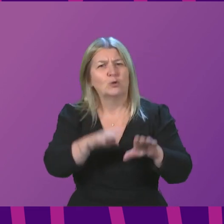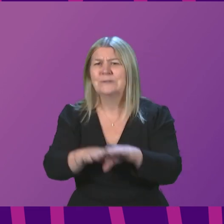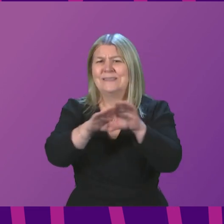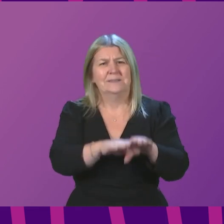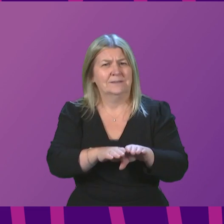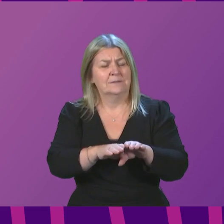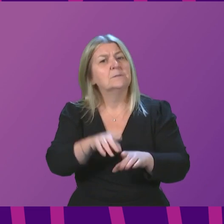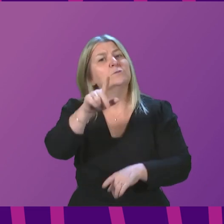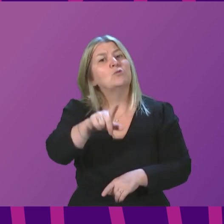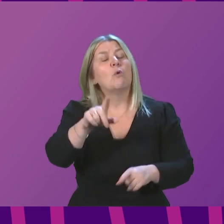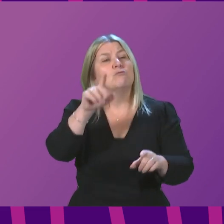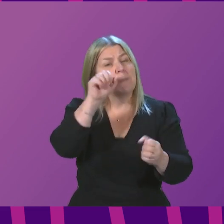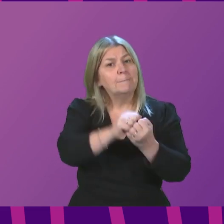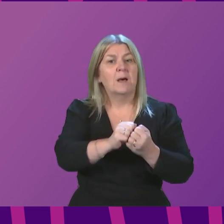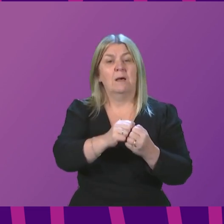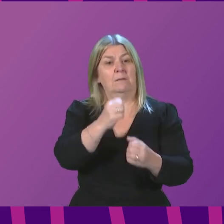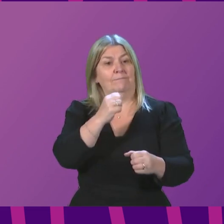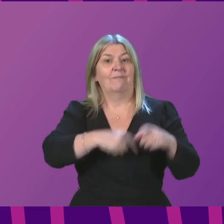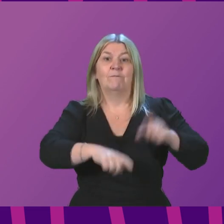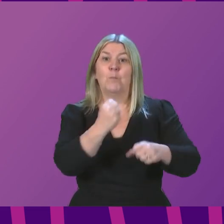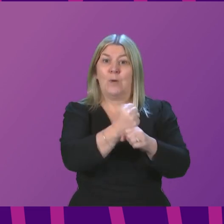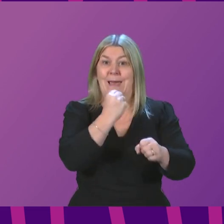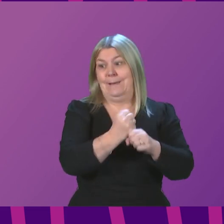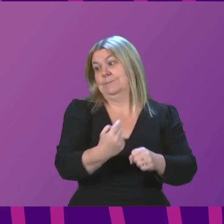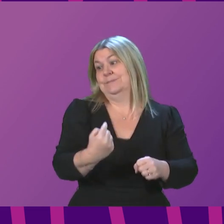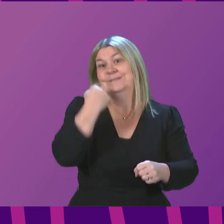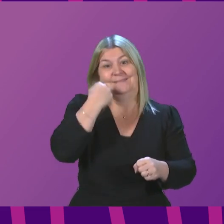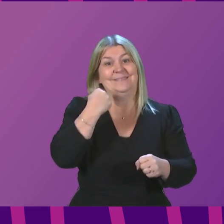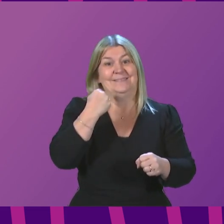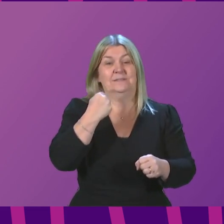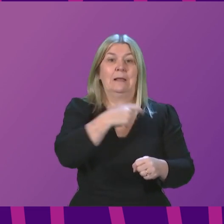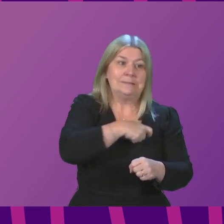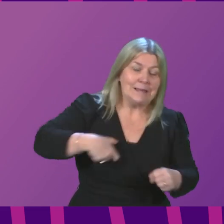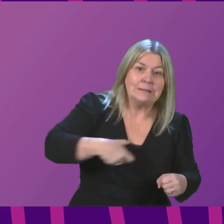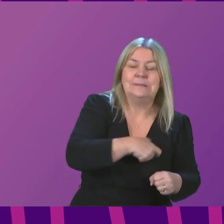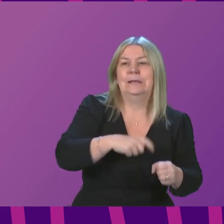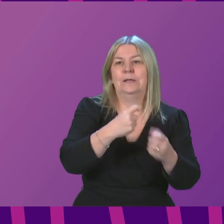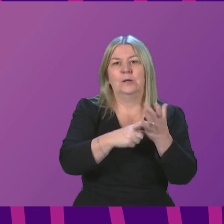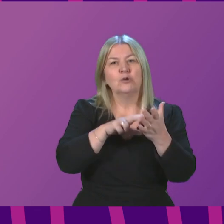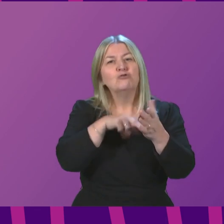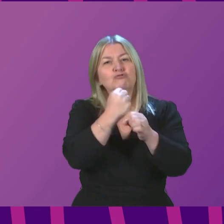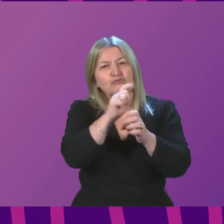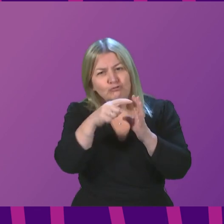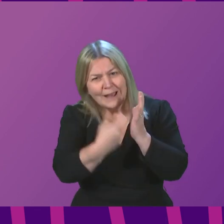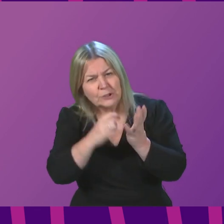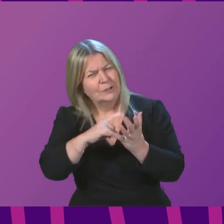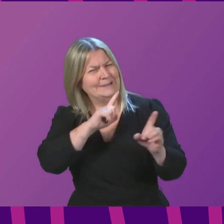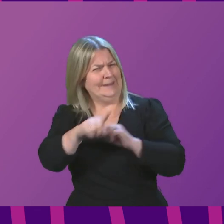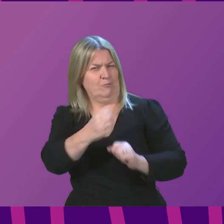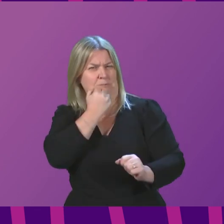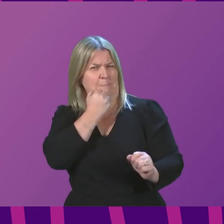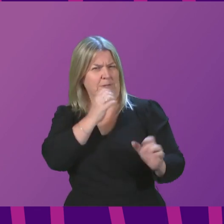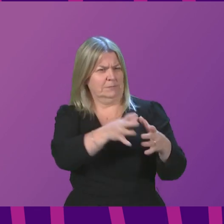Asda was busier than Ibrox, and Celtic fans were also distraught. Knowing that shopping streets and malls across the country were heaving and